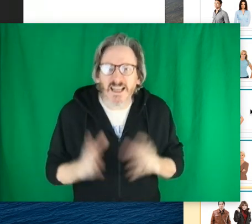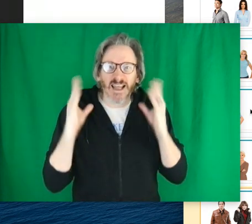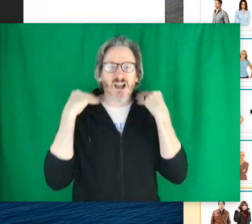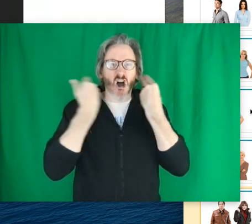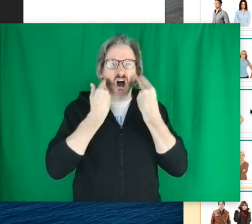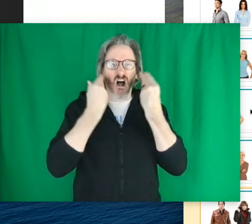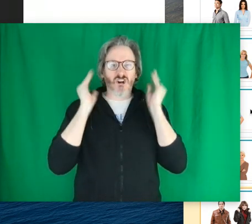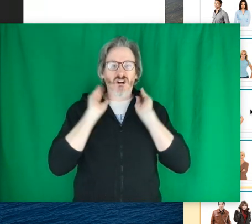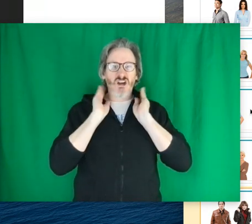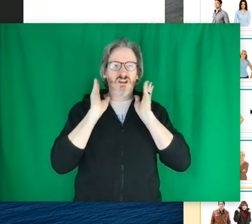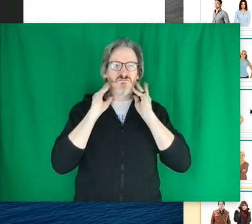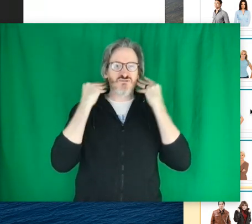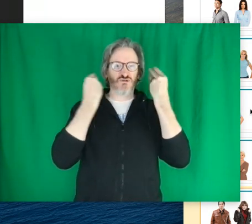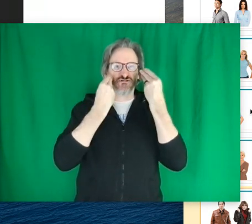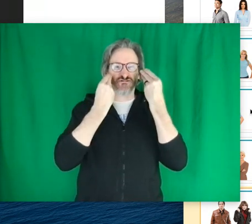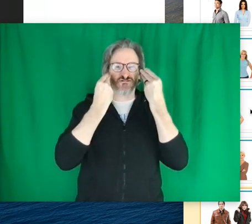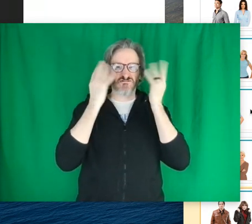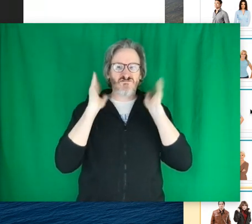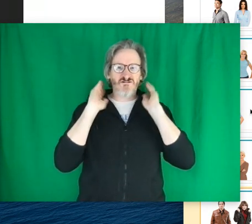It's kind of like a collar.